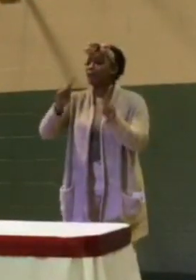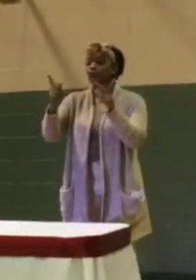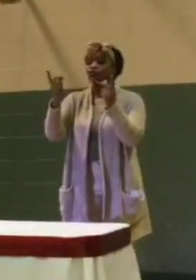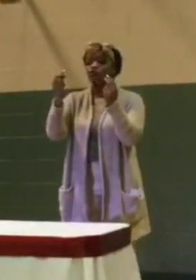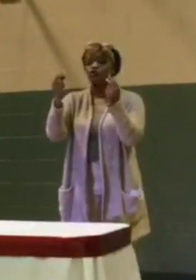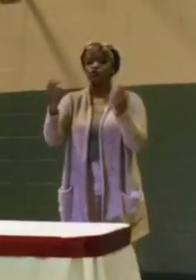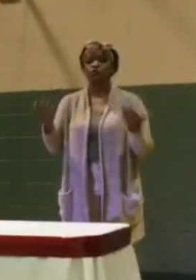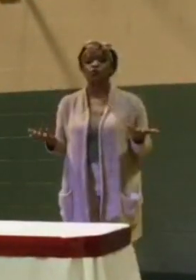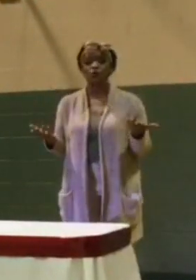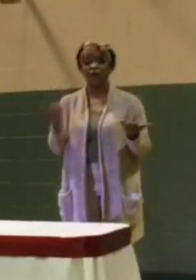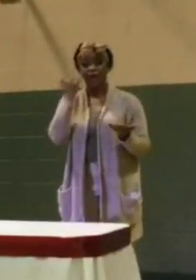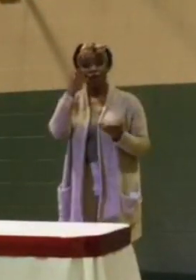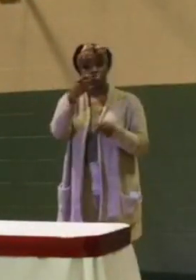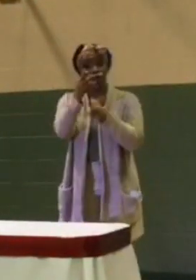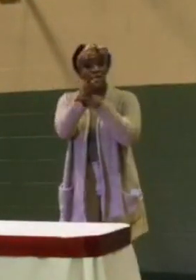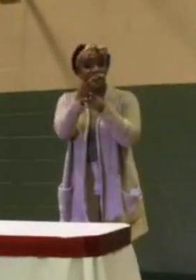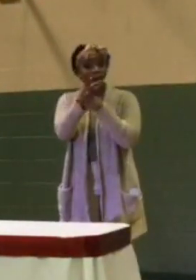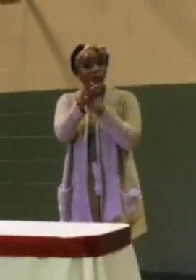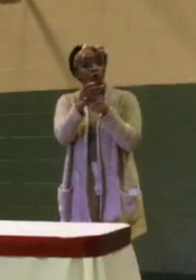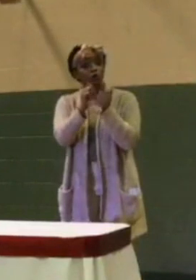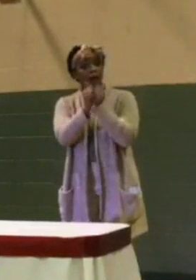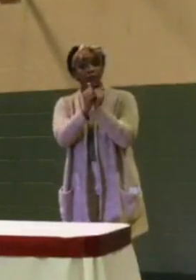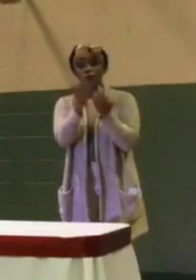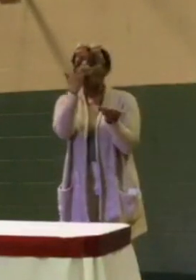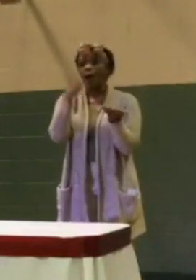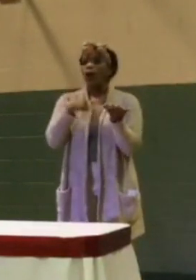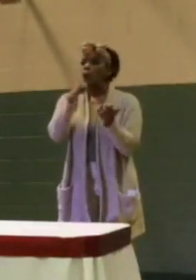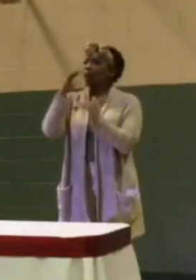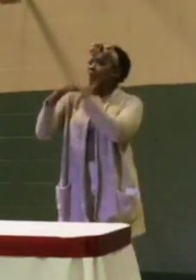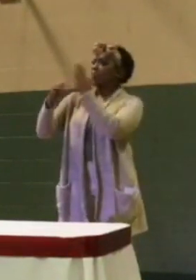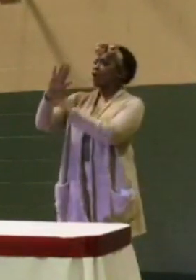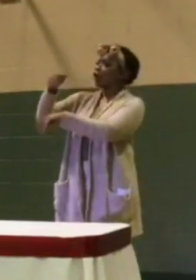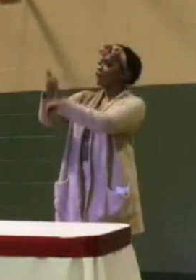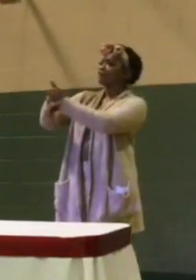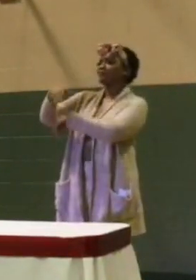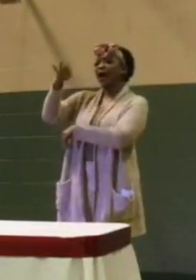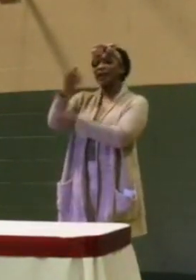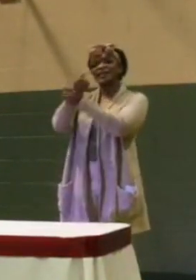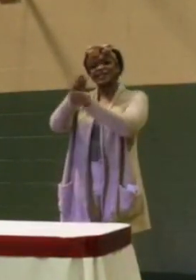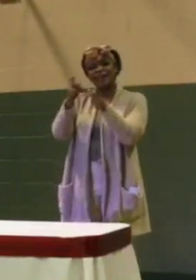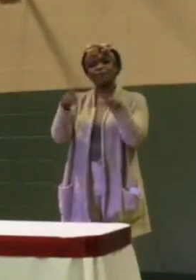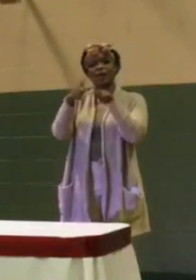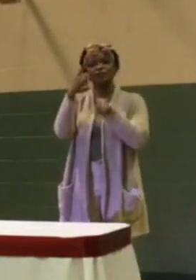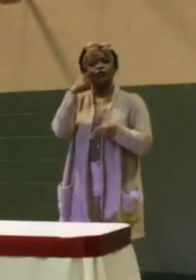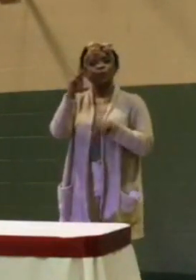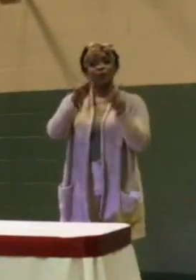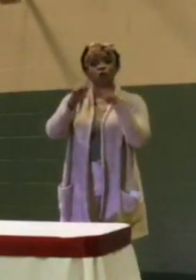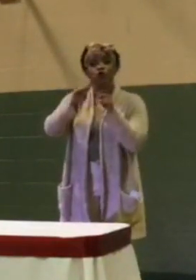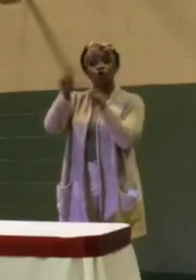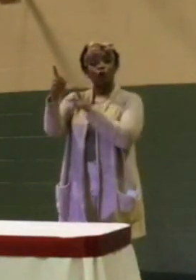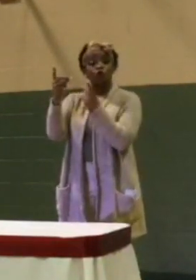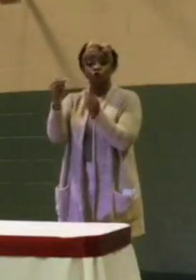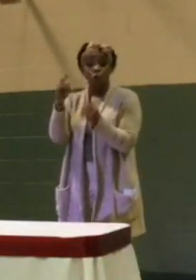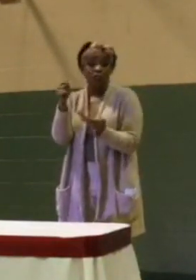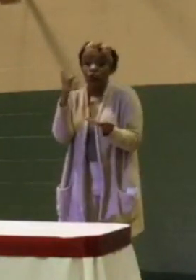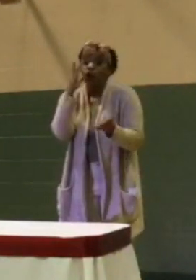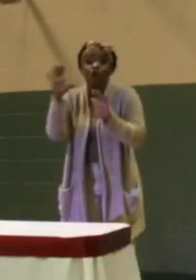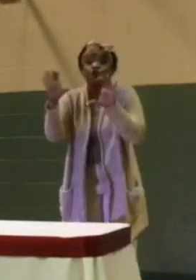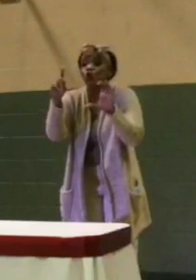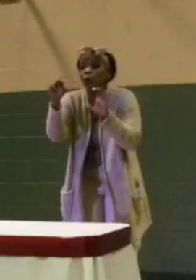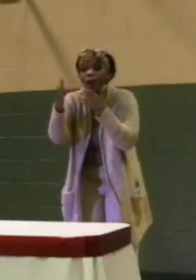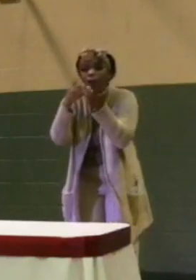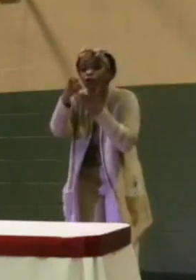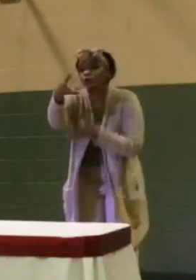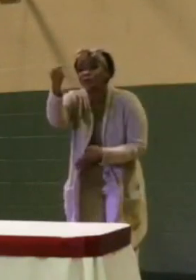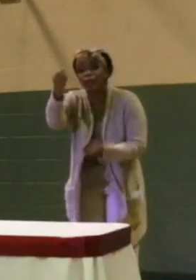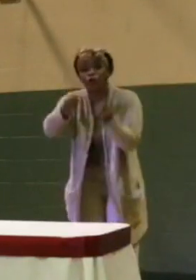Why don't we build a drag race strip? Why don't we find something for people to go and do this? They're going to keep doing it. Whether or not you take their car, it doesn't